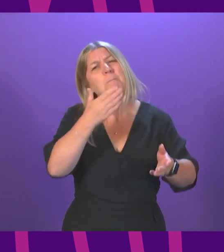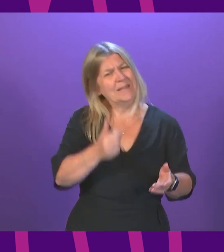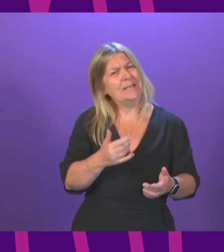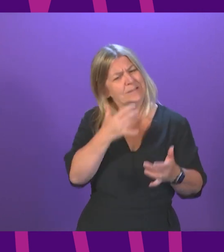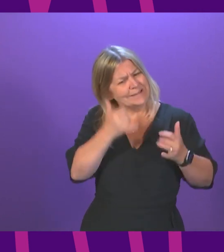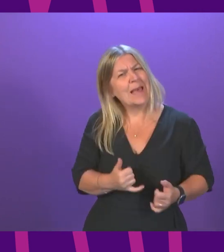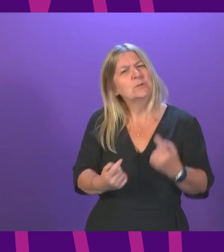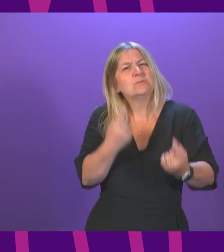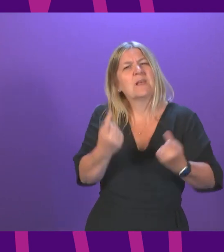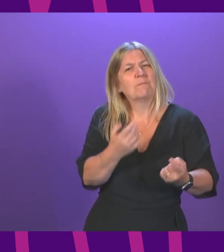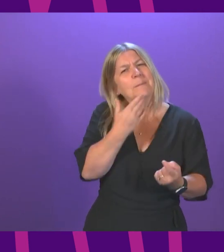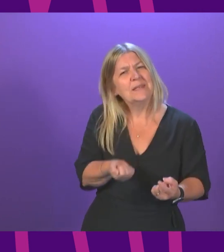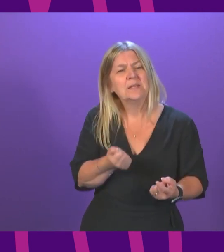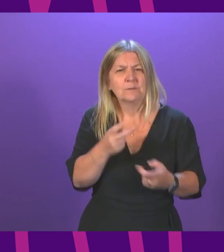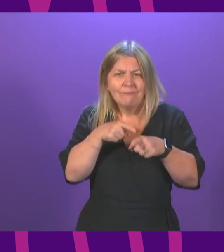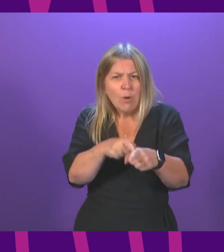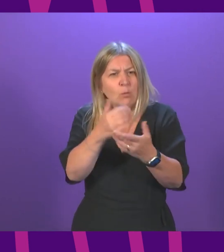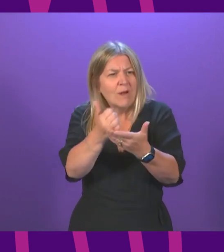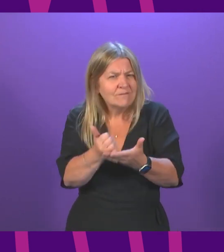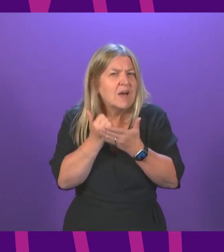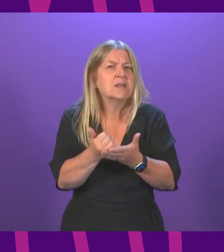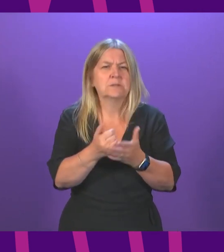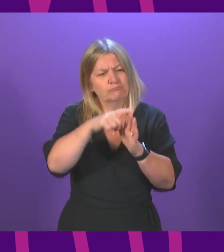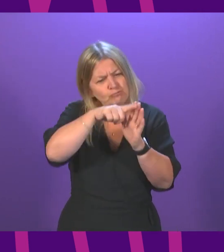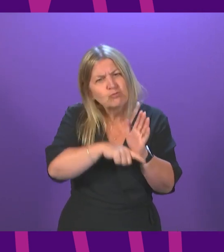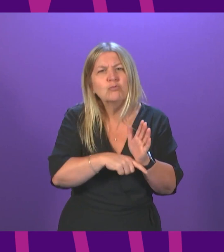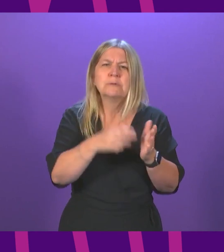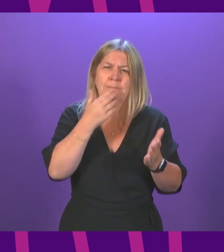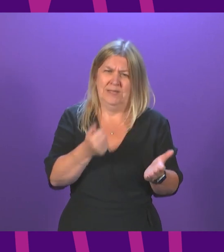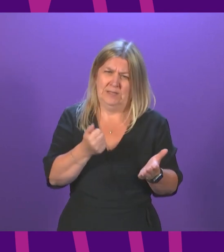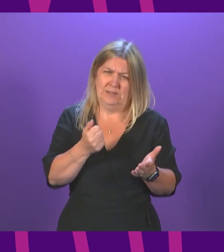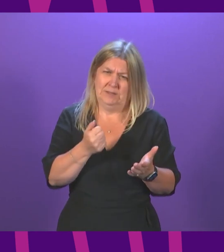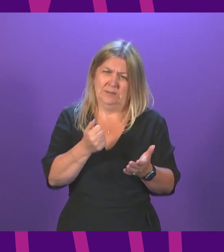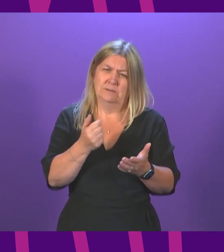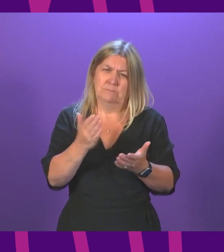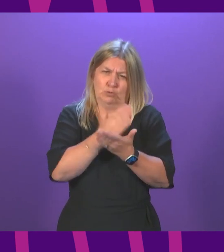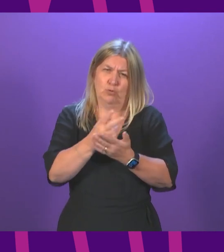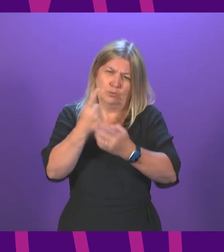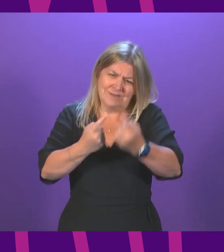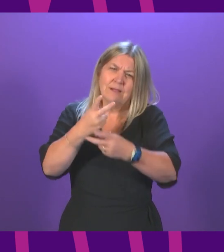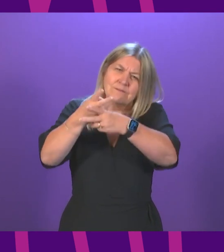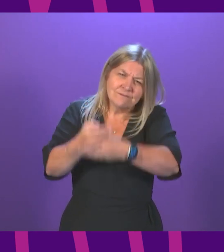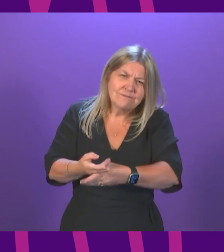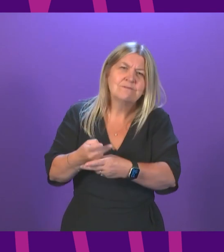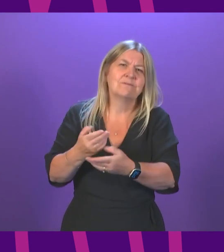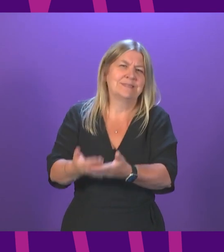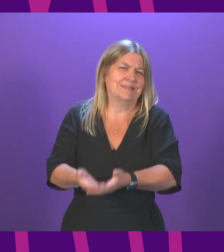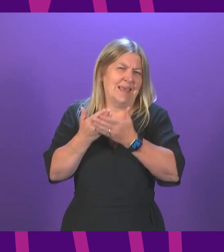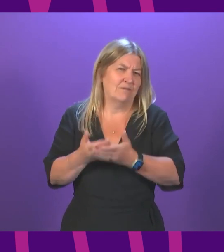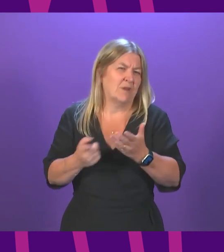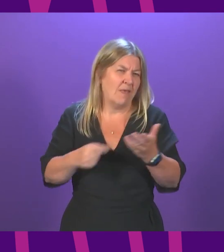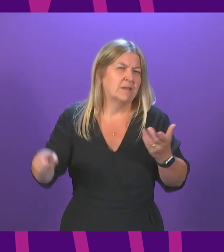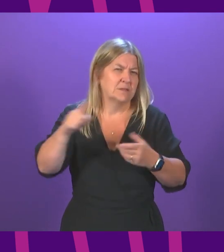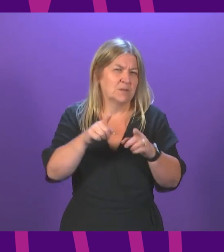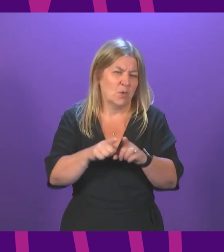the advice that is in place in any particular area, and help keep yourself and the local population safe. Thank you. That concludes First Minister's